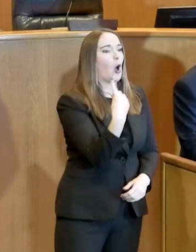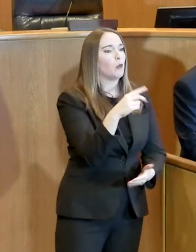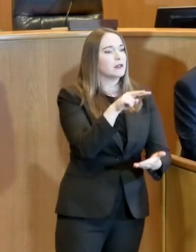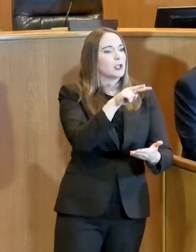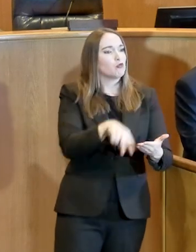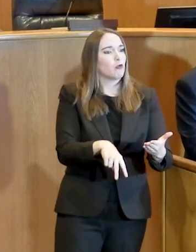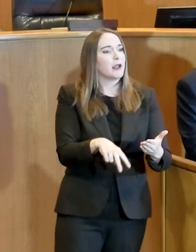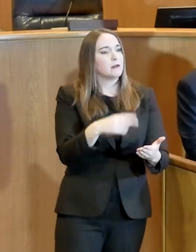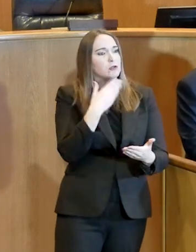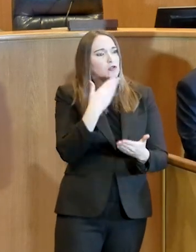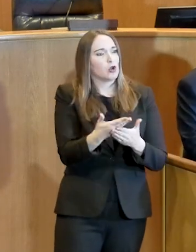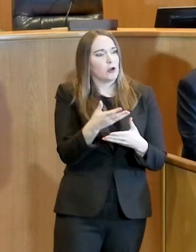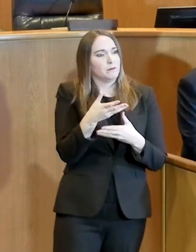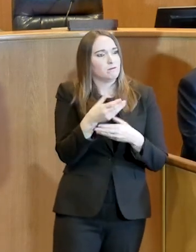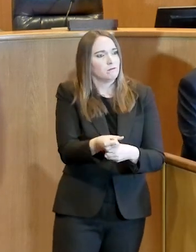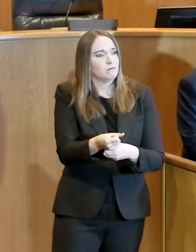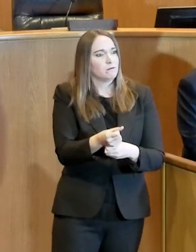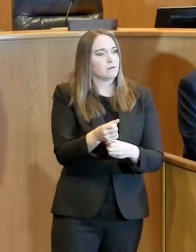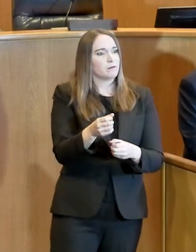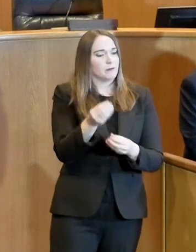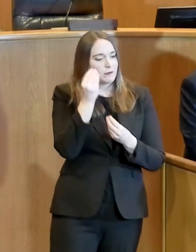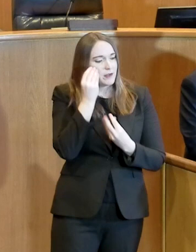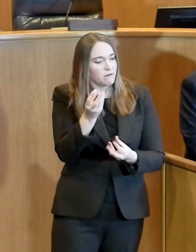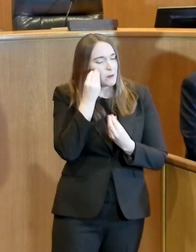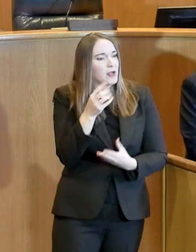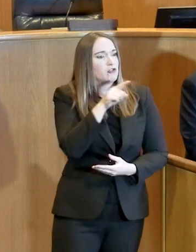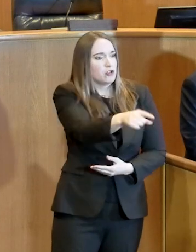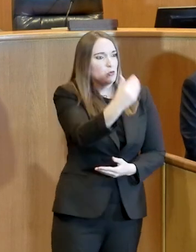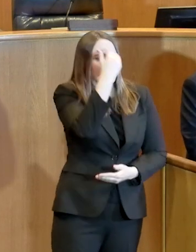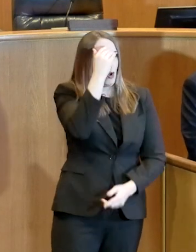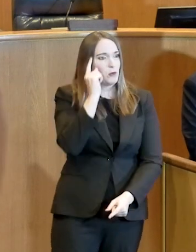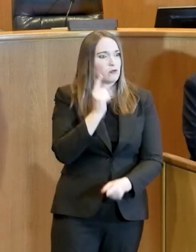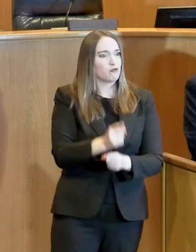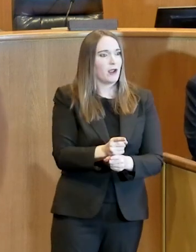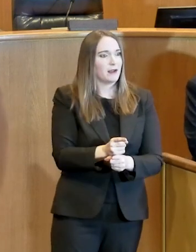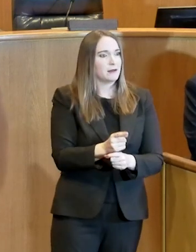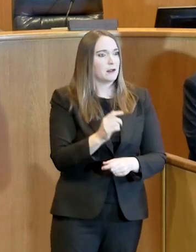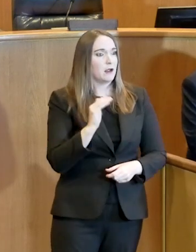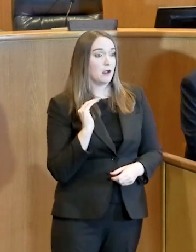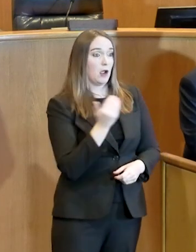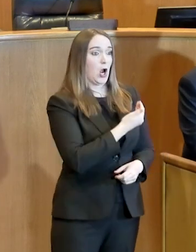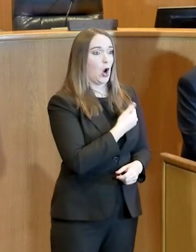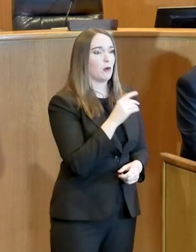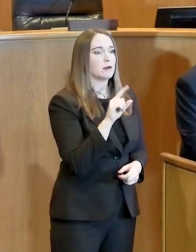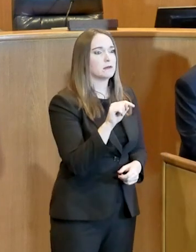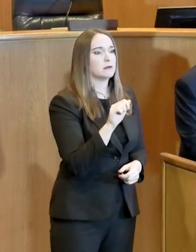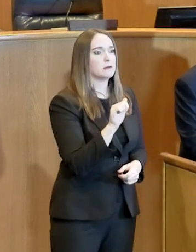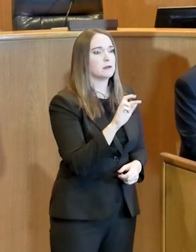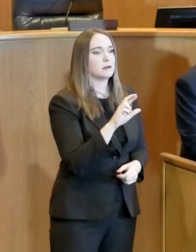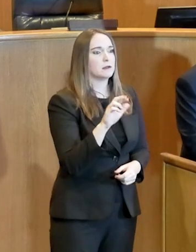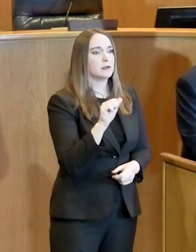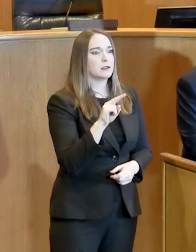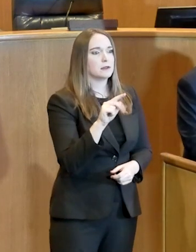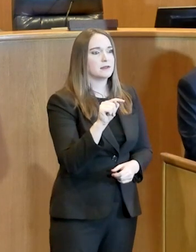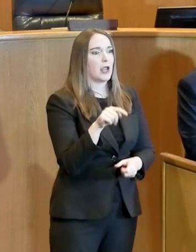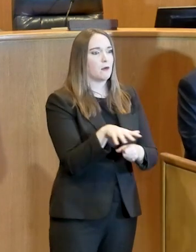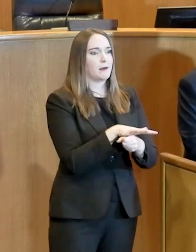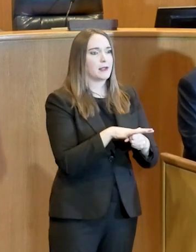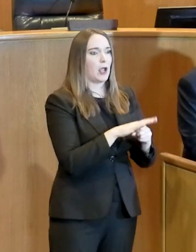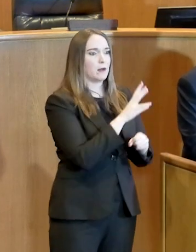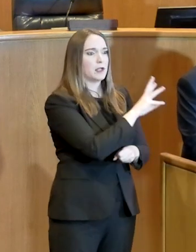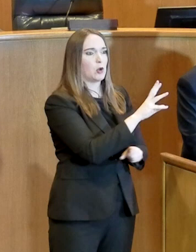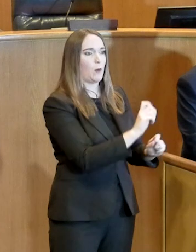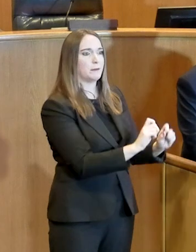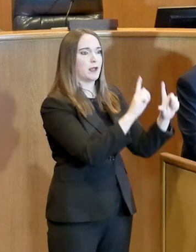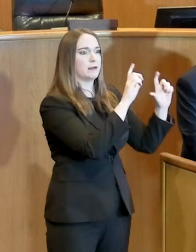Tarrant County, our city's websites are well-versed. They're giving the information there. For us,